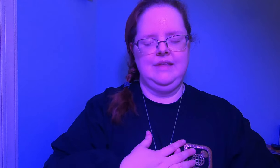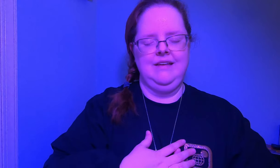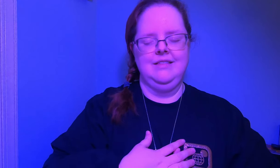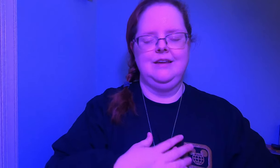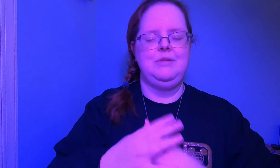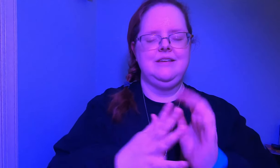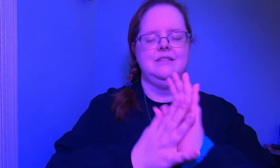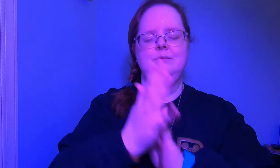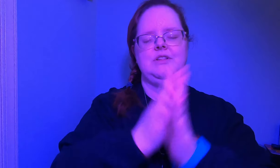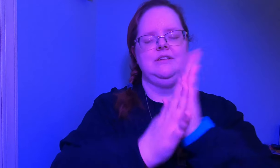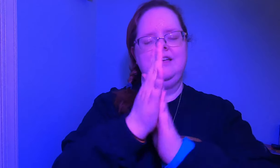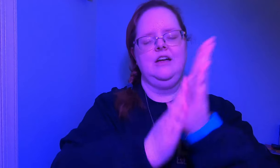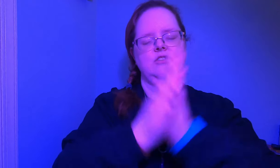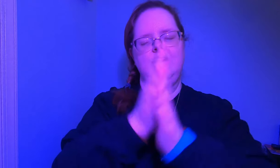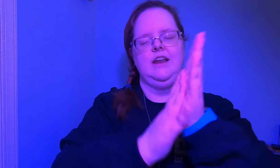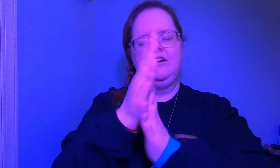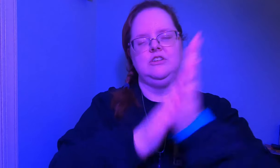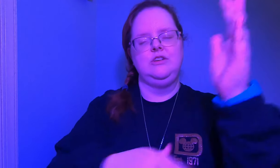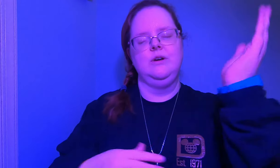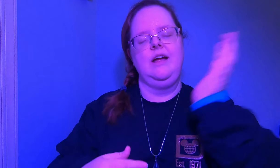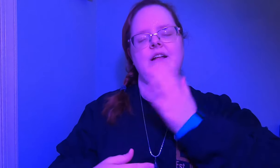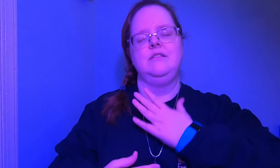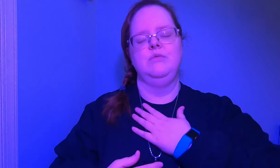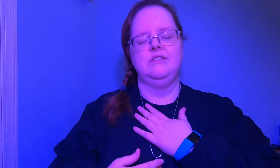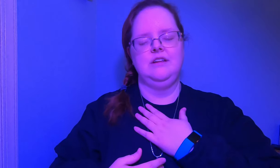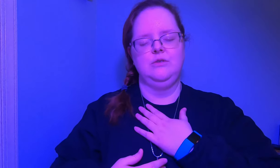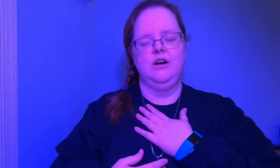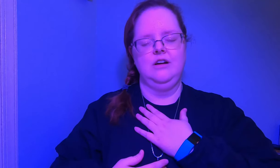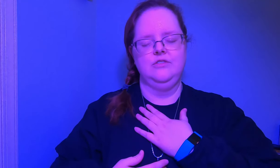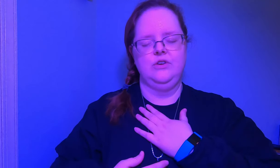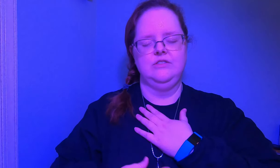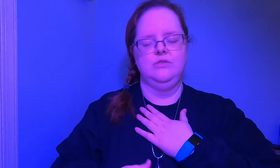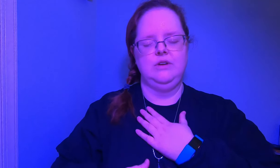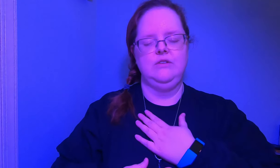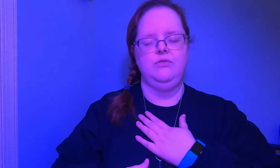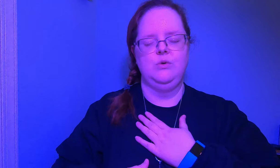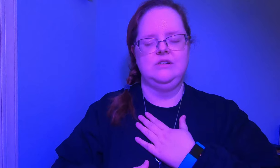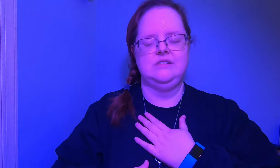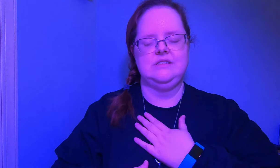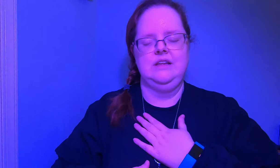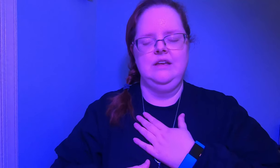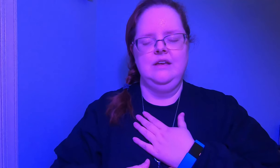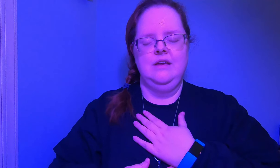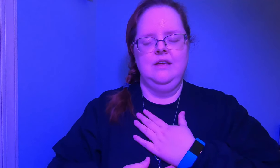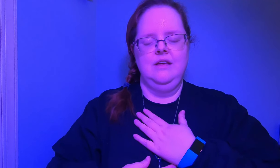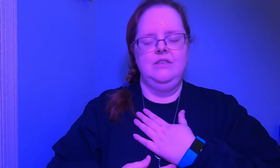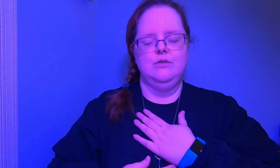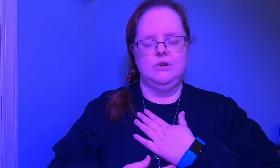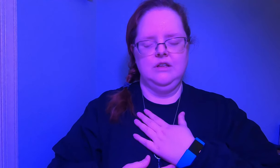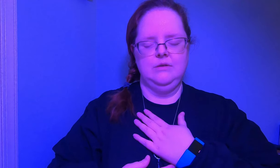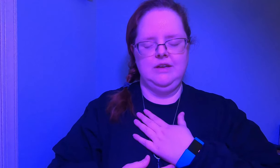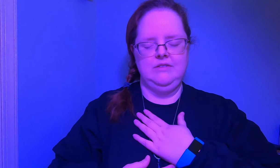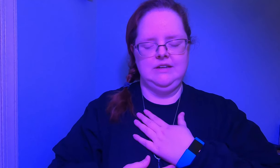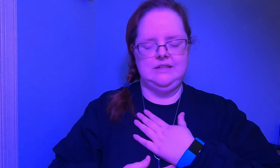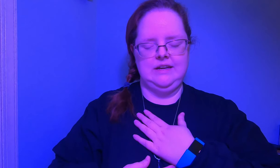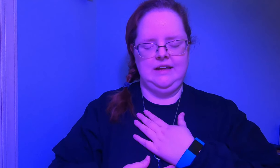let it be as simple as that drawing energy to our hands and pressing it to our hearts for us to reinforce this work that we have done today